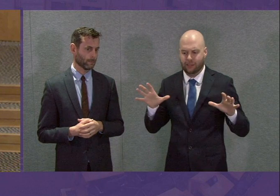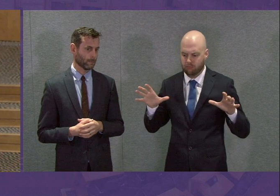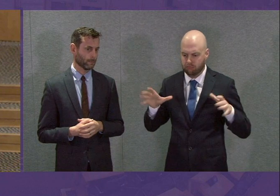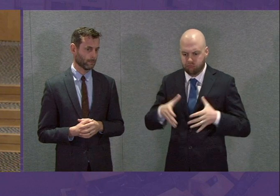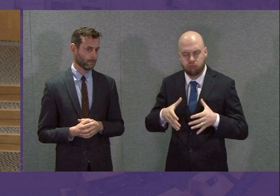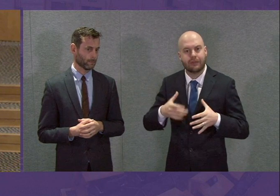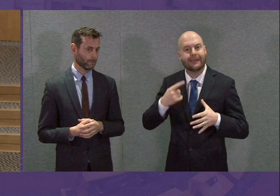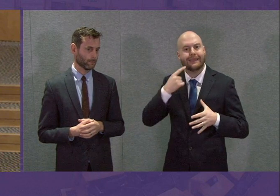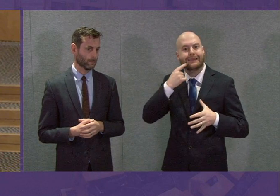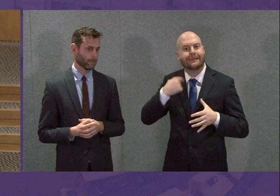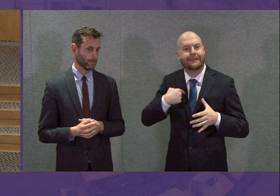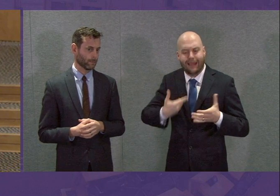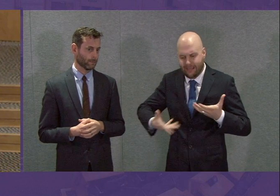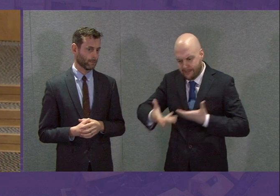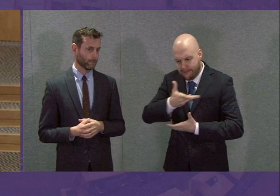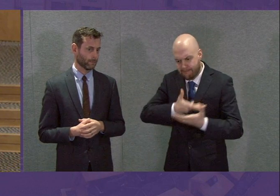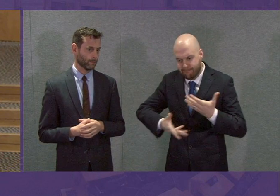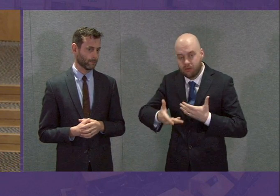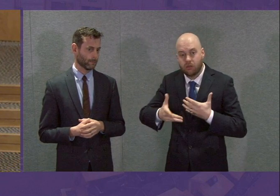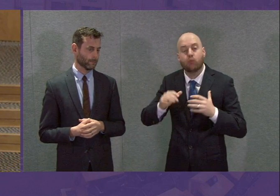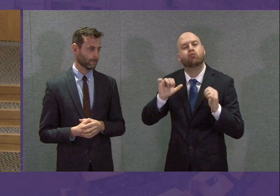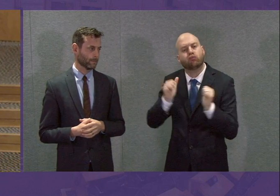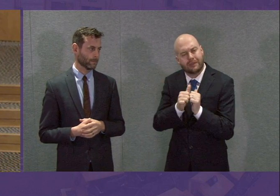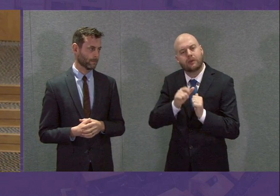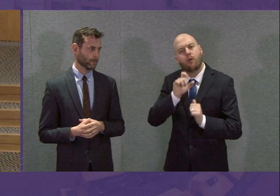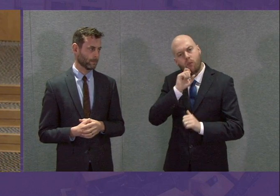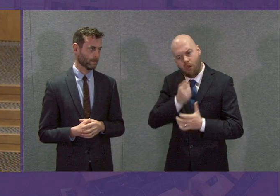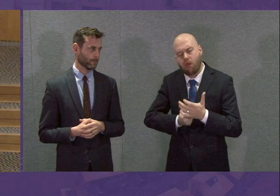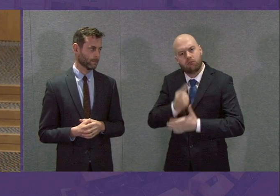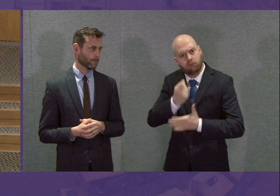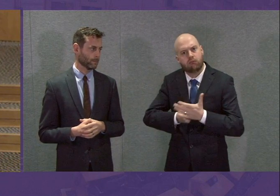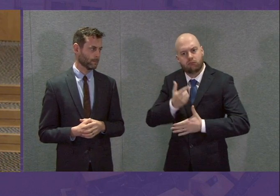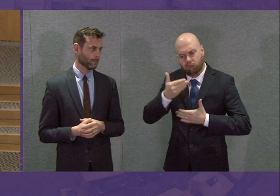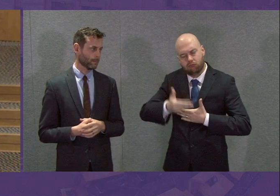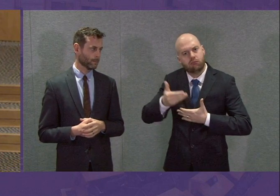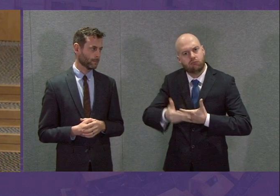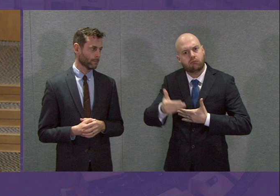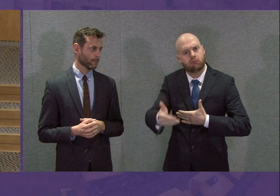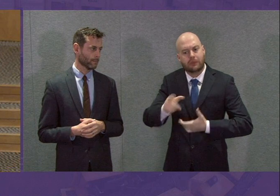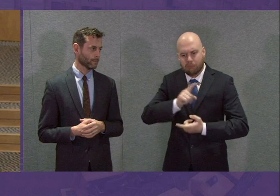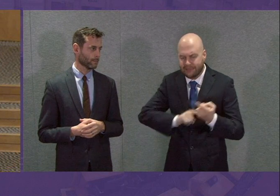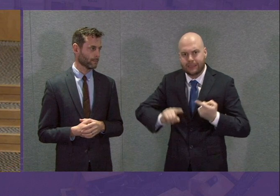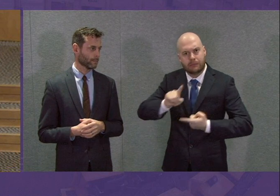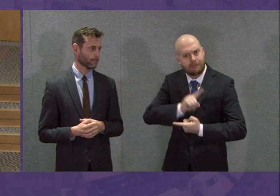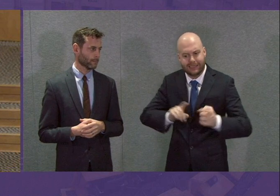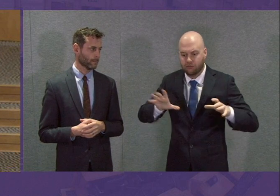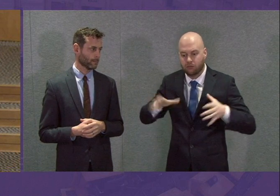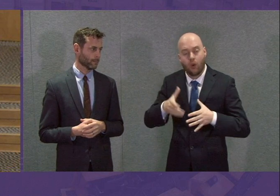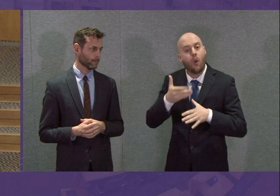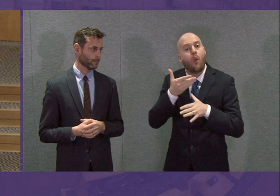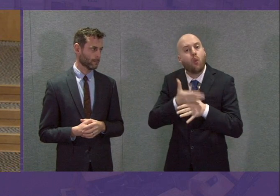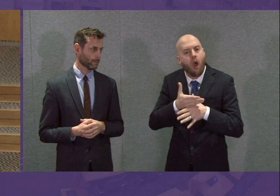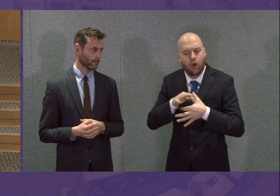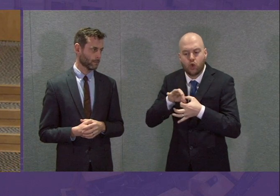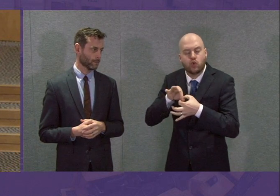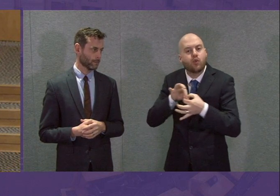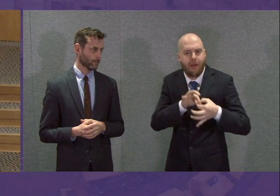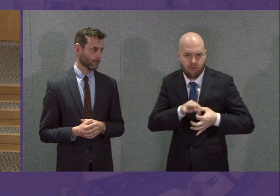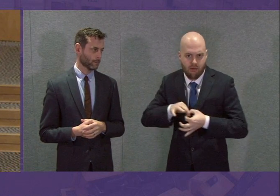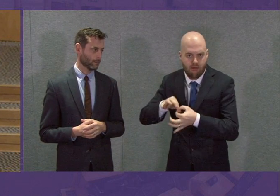we agreed we're going to keep on meeting and we're going to work together because this crisis demands that we work together.